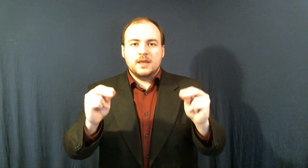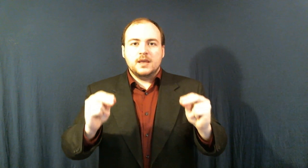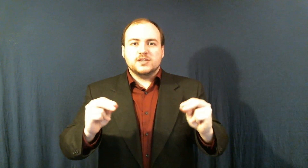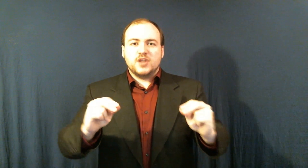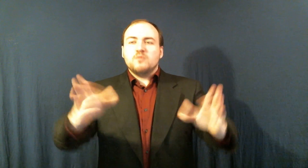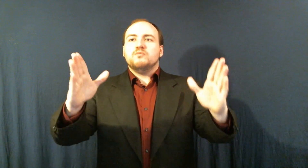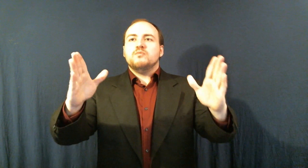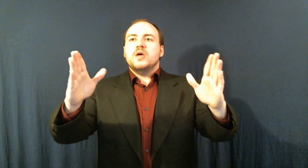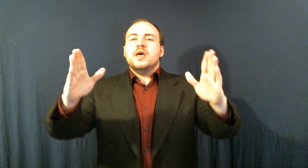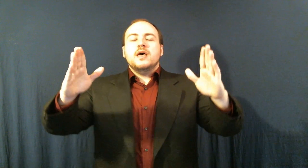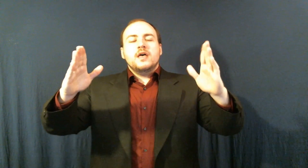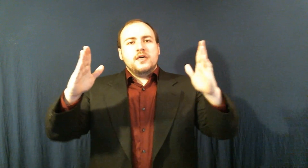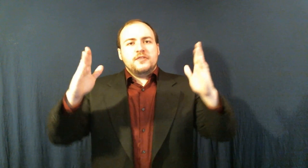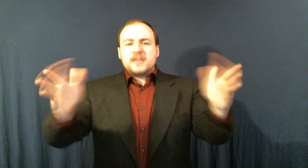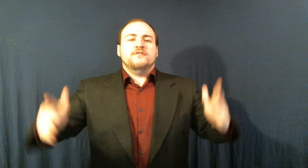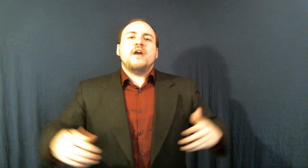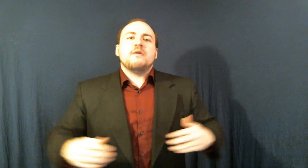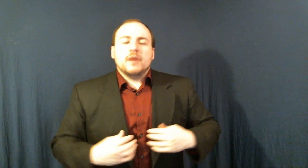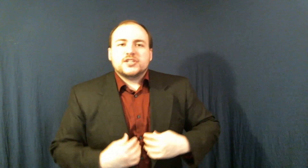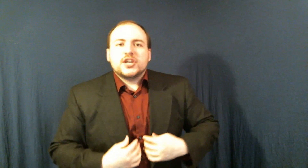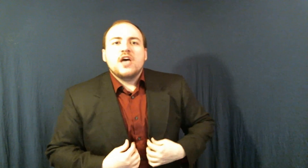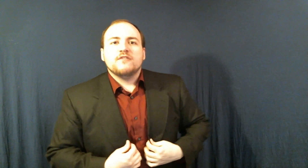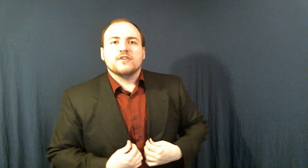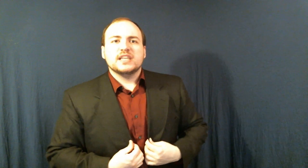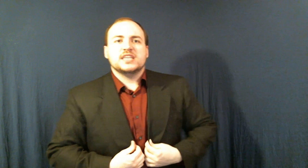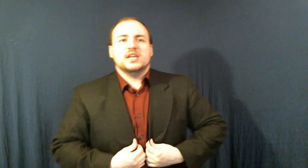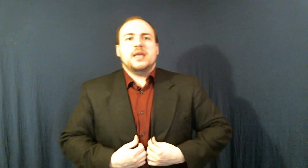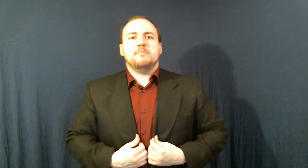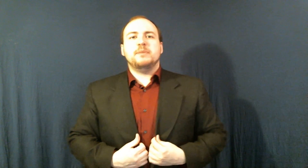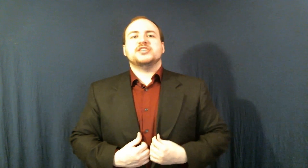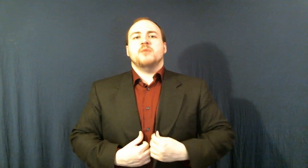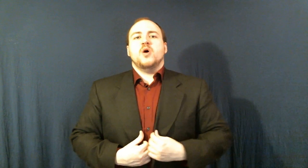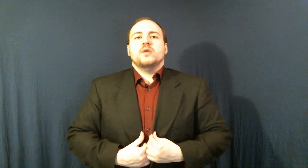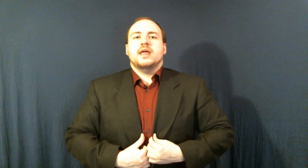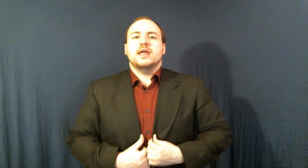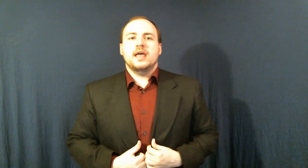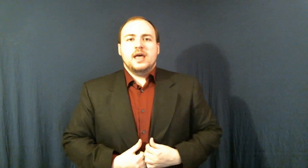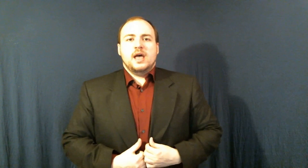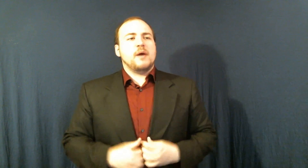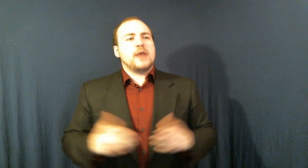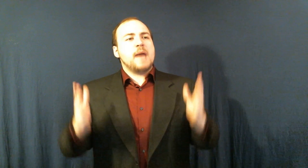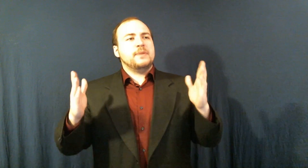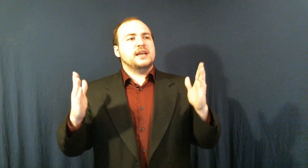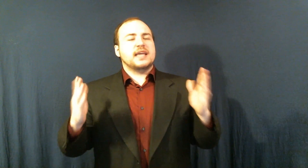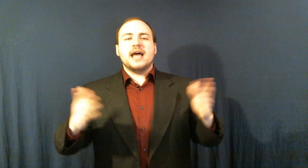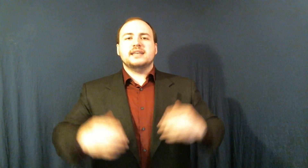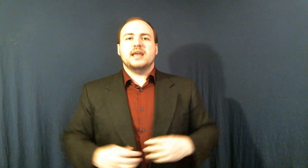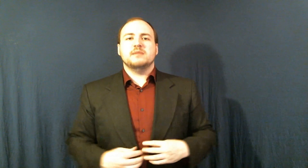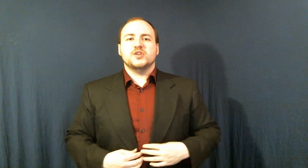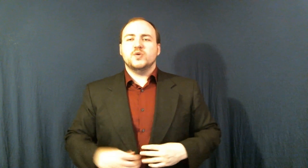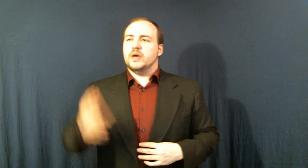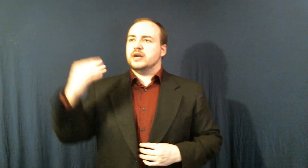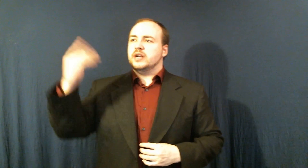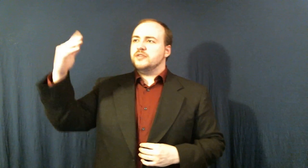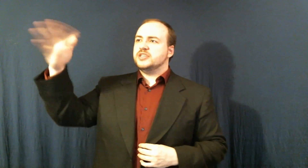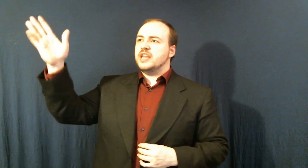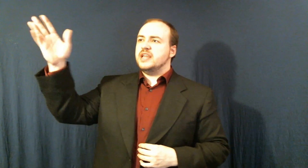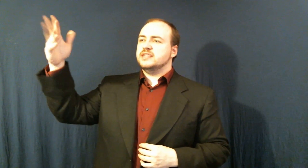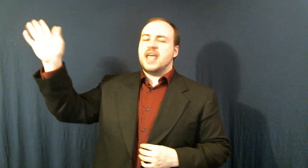So Thank you very much for listening to me bitch and moan about what happened at a goddamn zoo in another state in